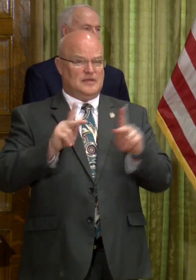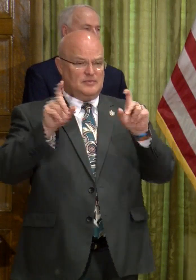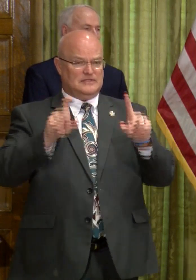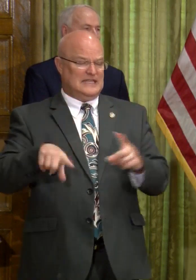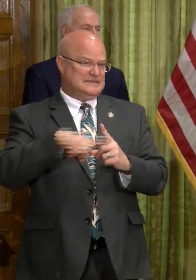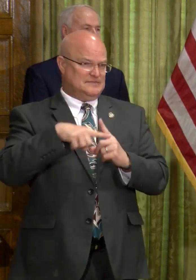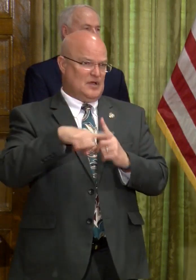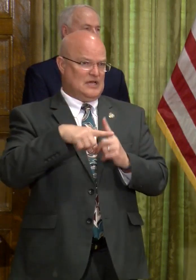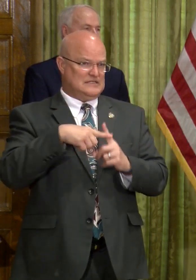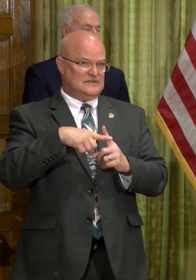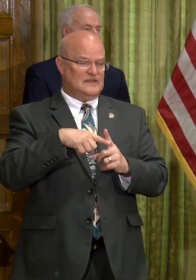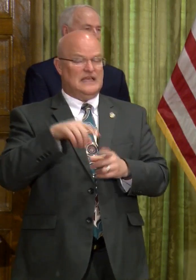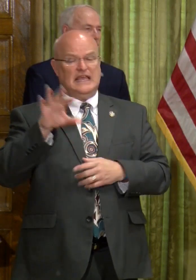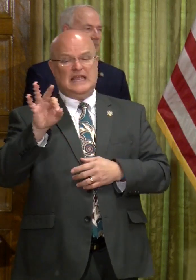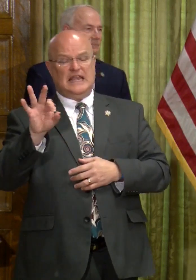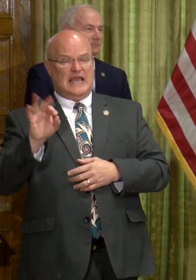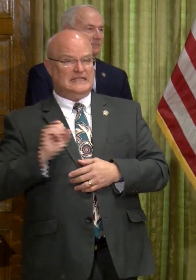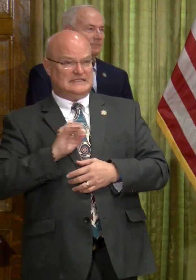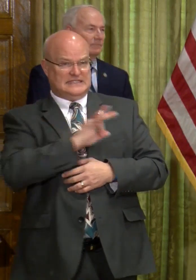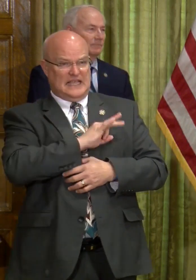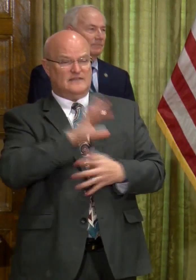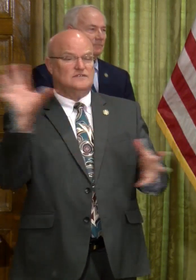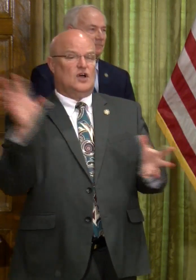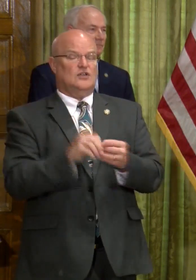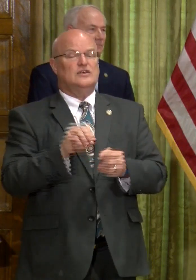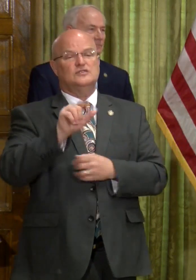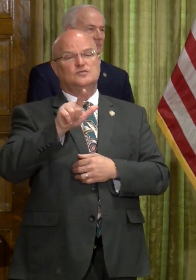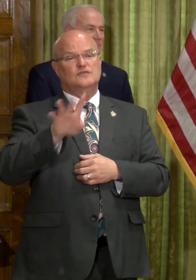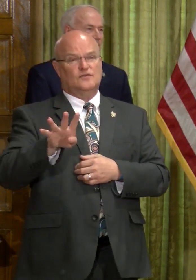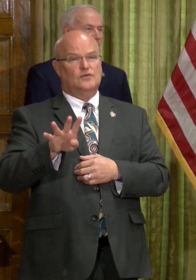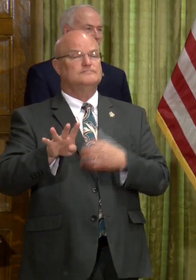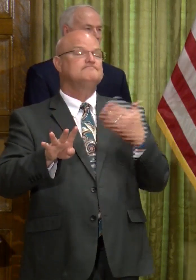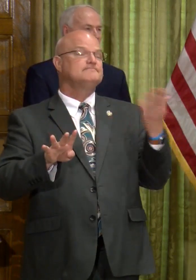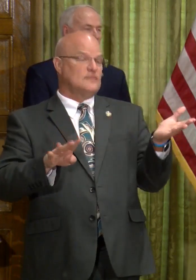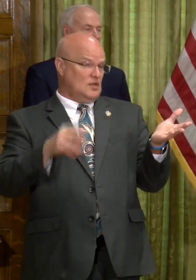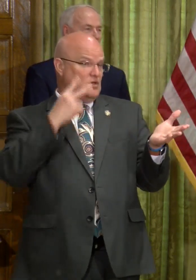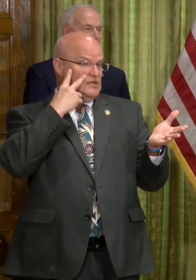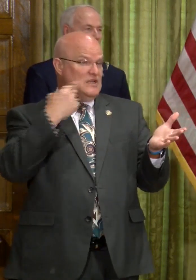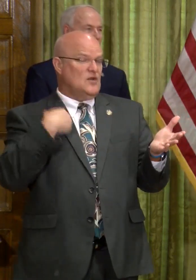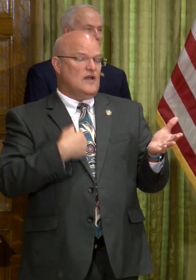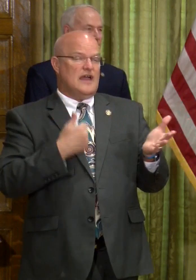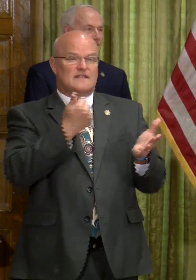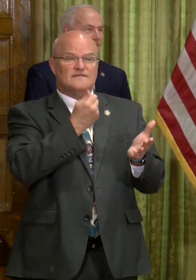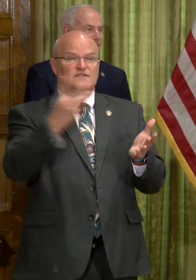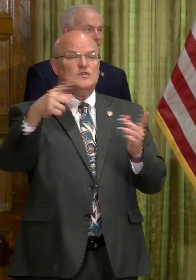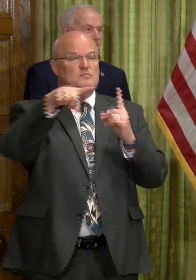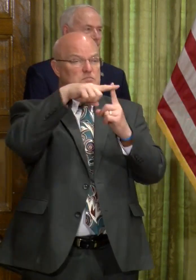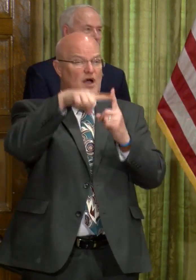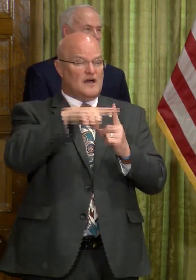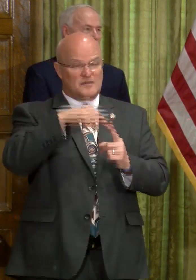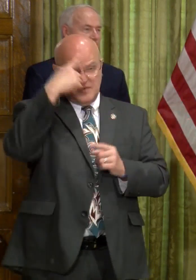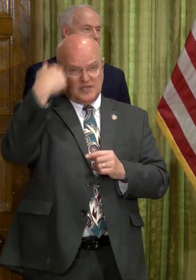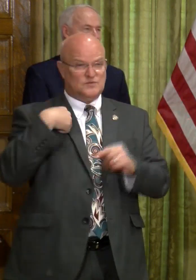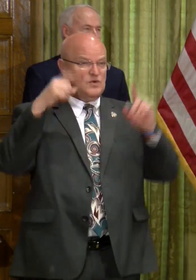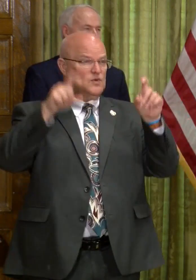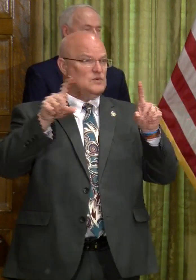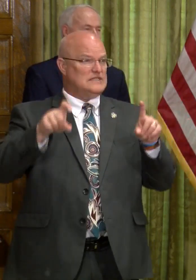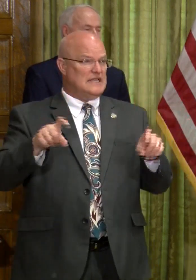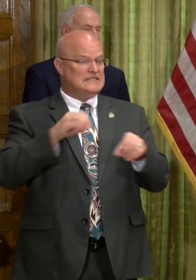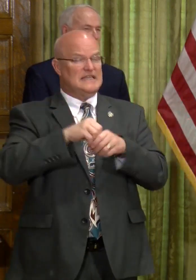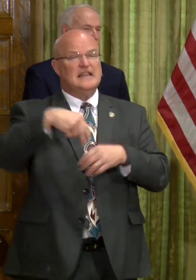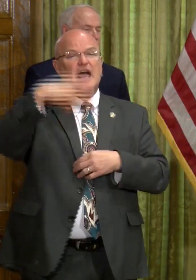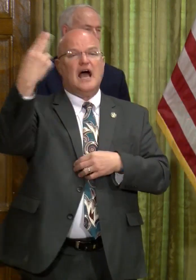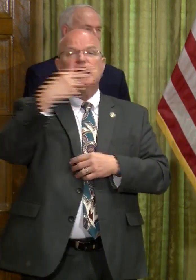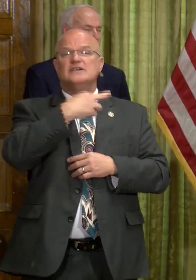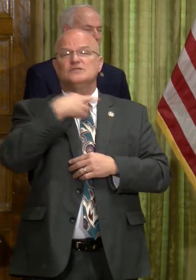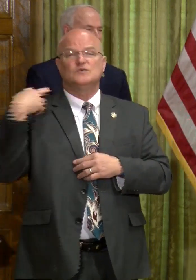test positive and 9 staff, so 24 total. So you can see we had quite a few positives because we were testing in our